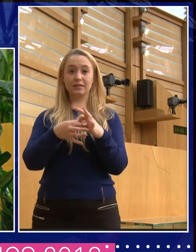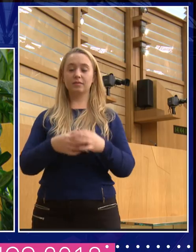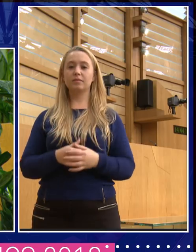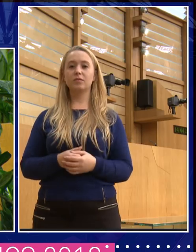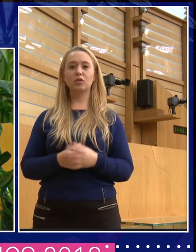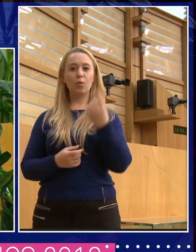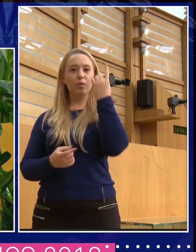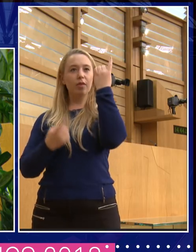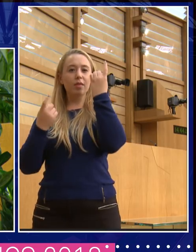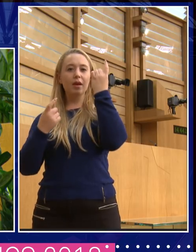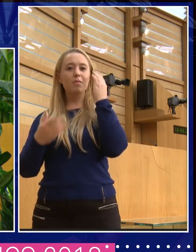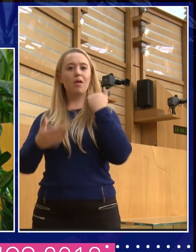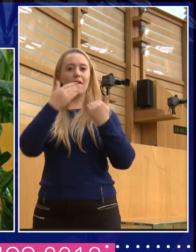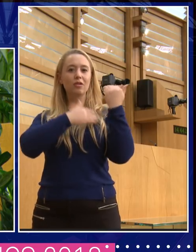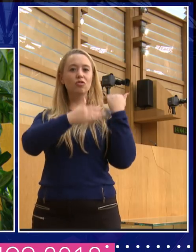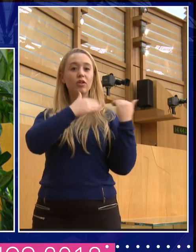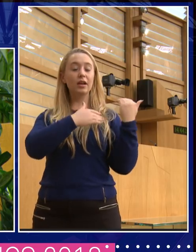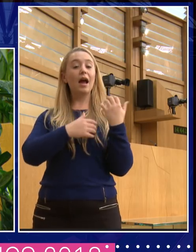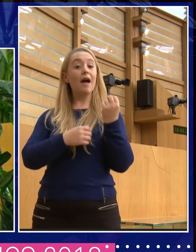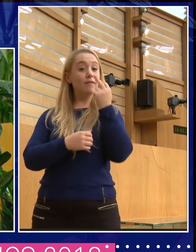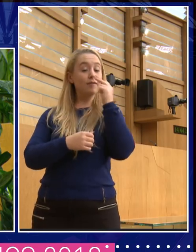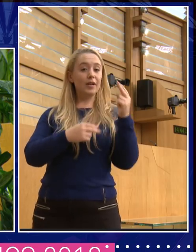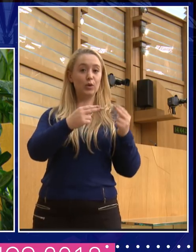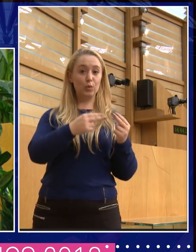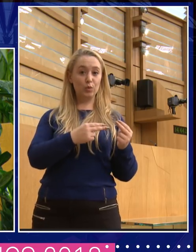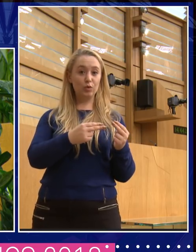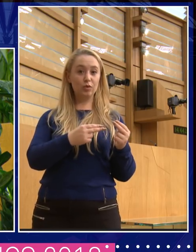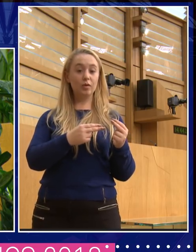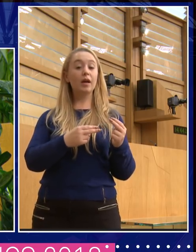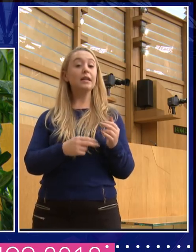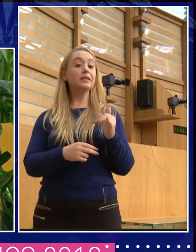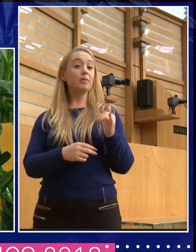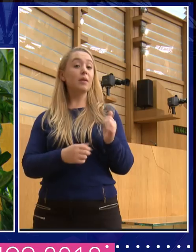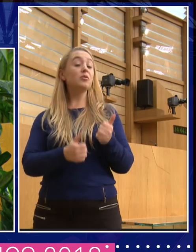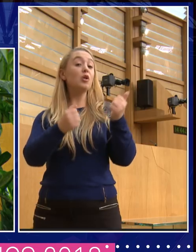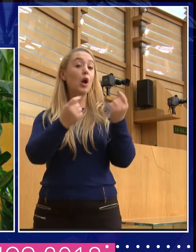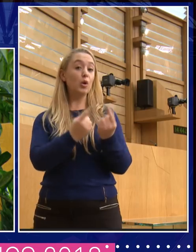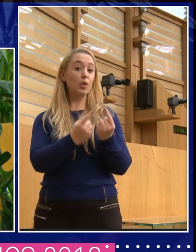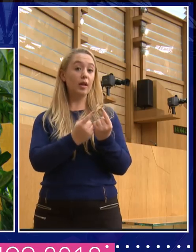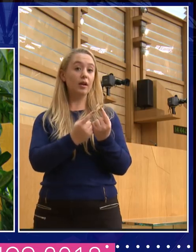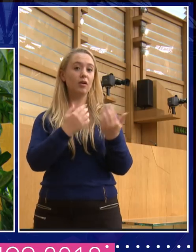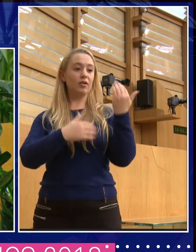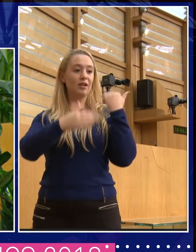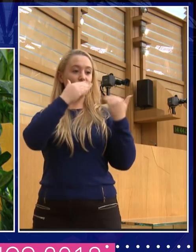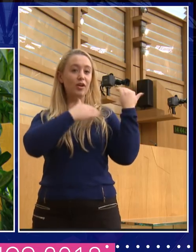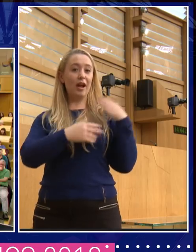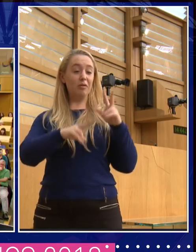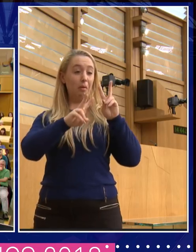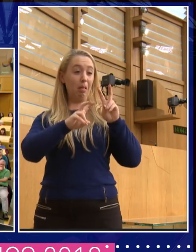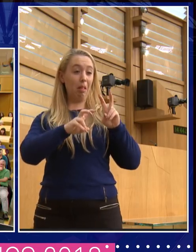about that historically? In some ways, fake news has done, you know, has done the world of good for historical sophistication, actually. Others